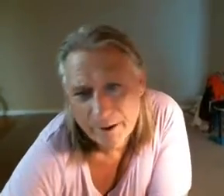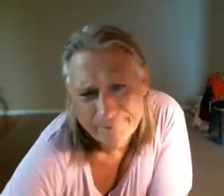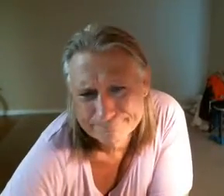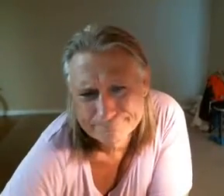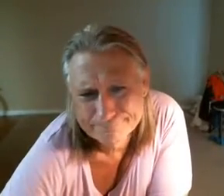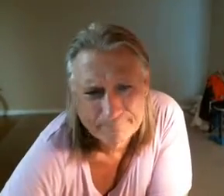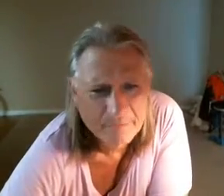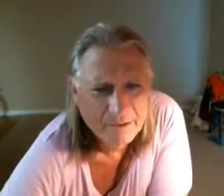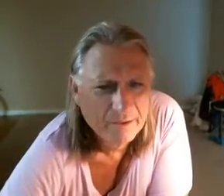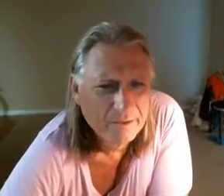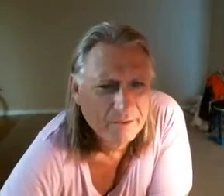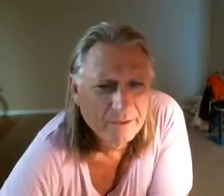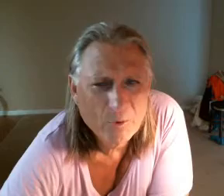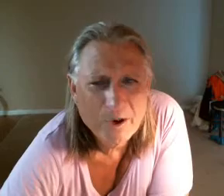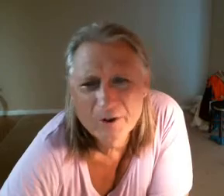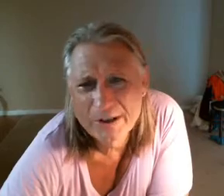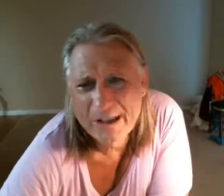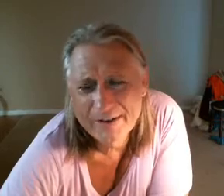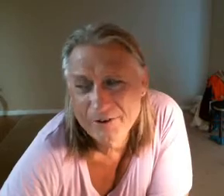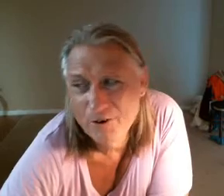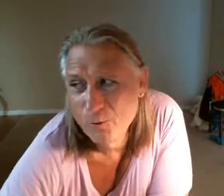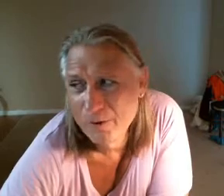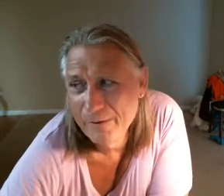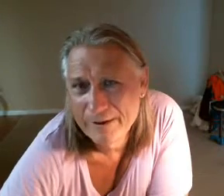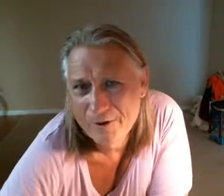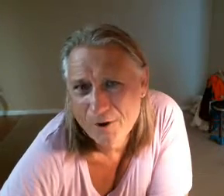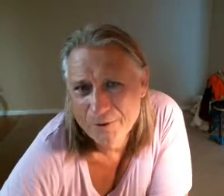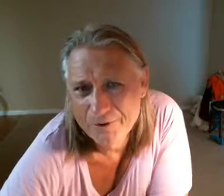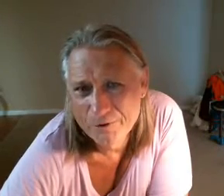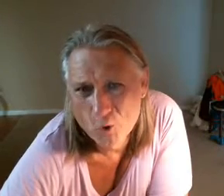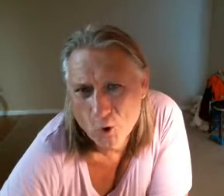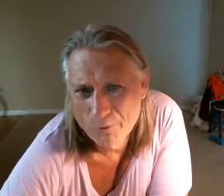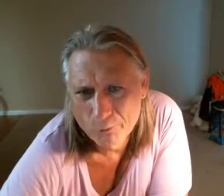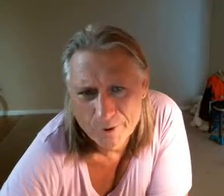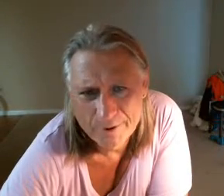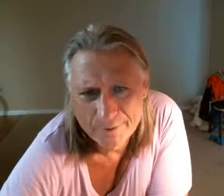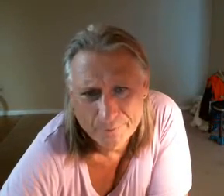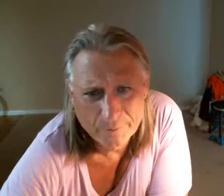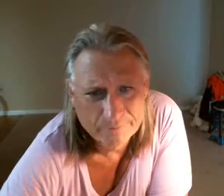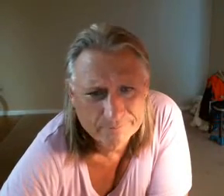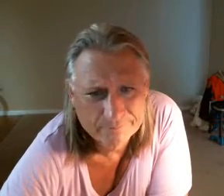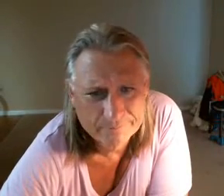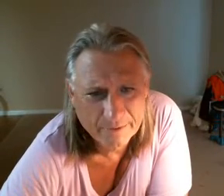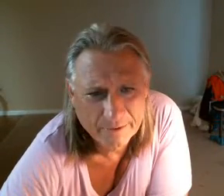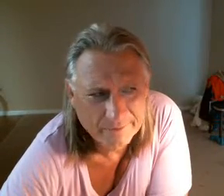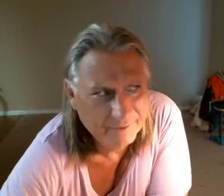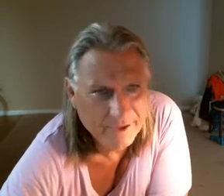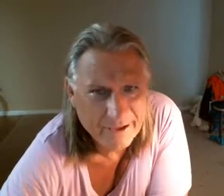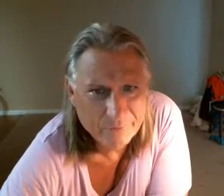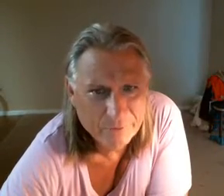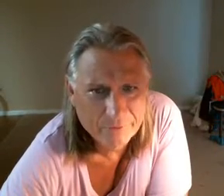okay okay the way I look at it you know where do they get all these normal readings from uh cadavers